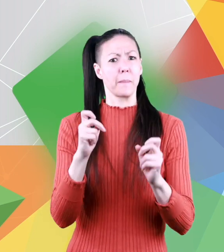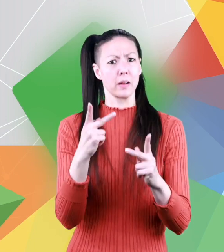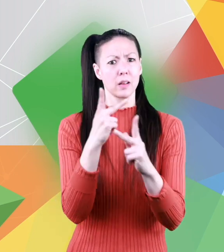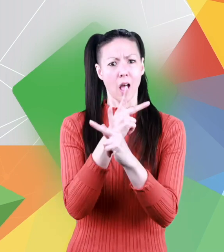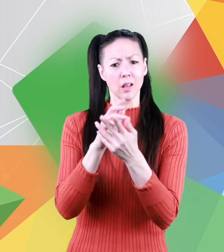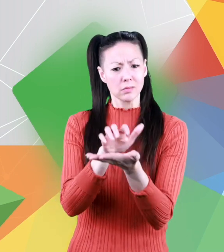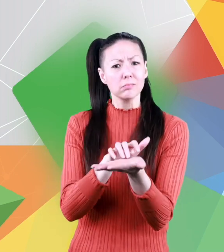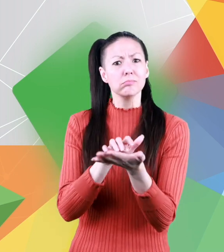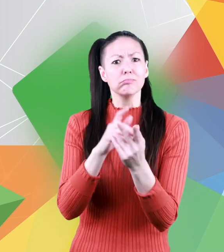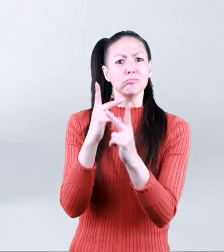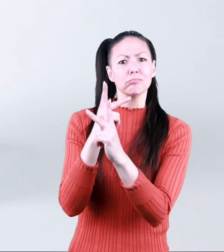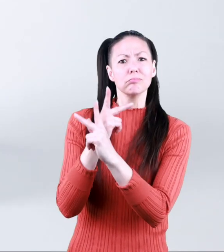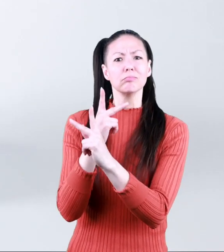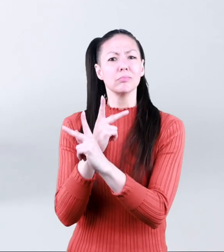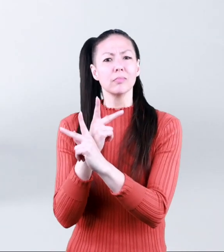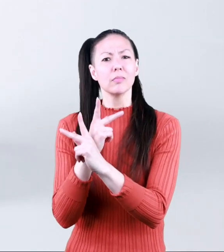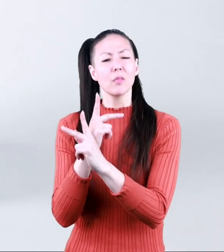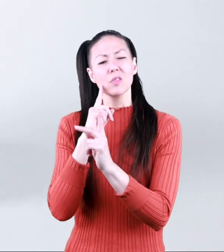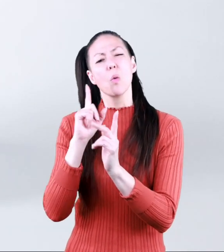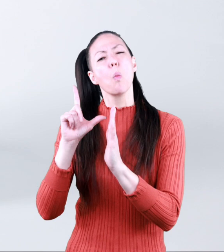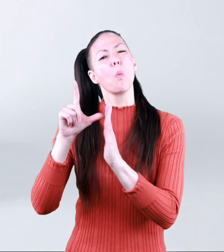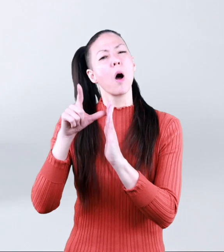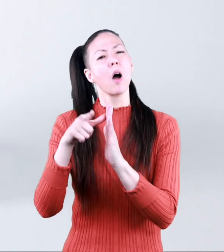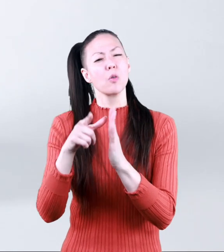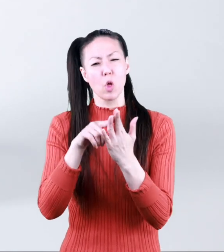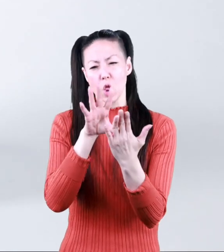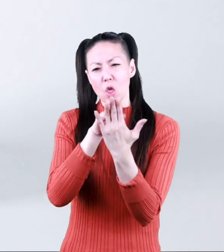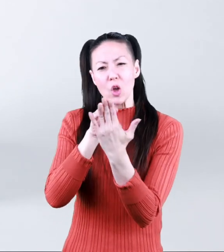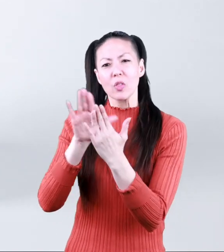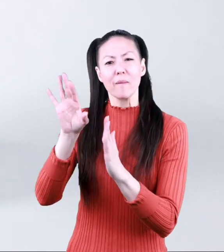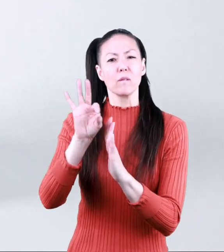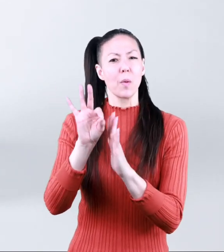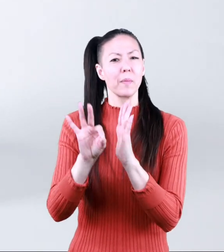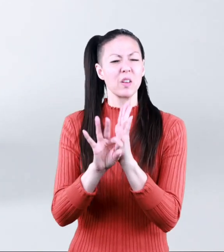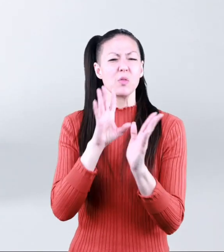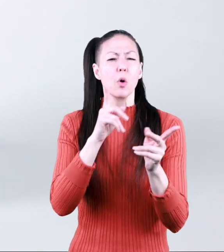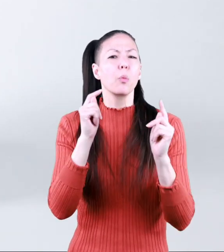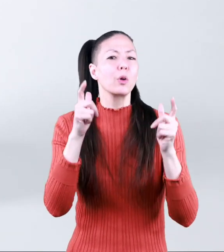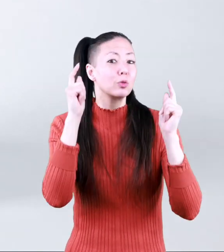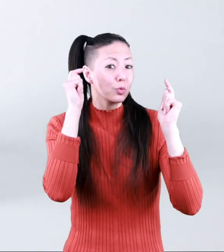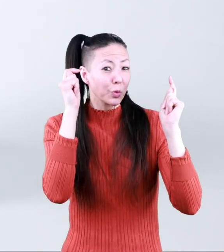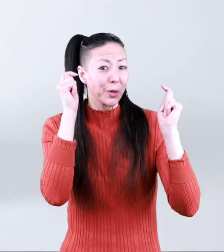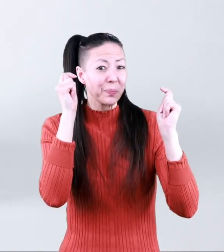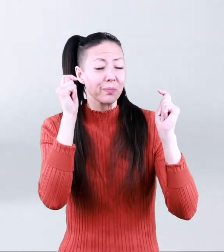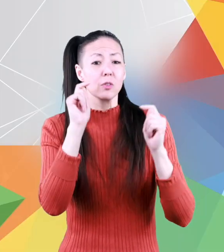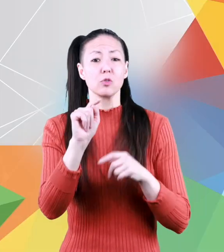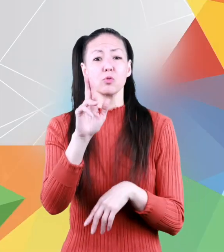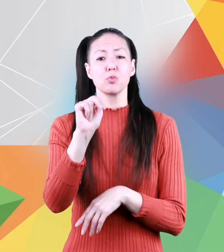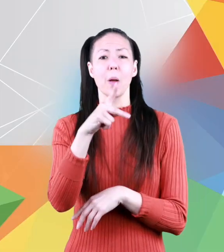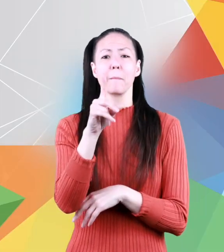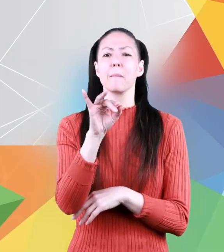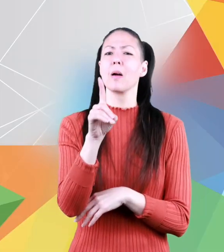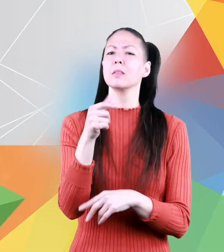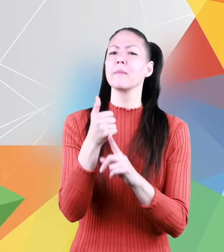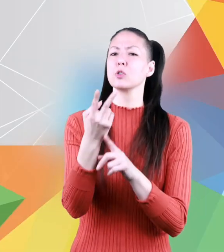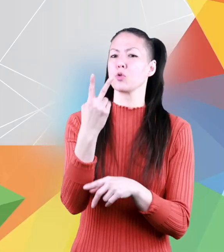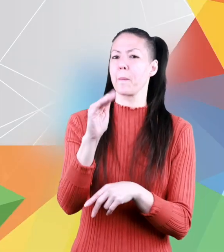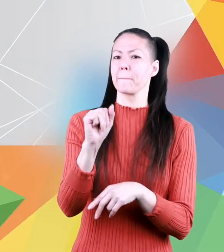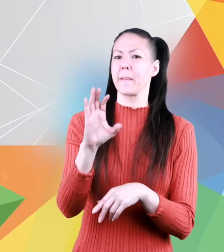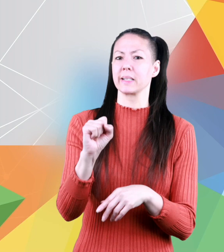calculated while it will take a while to learn all the formulas here's a quick tutorial a trapezoid has two bases